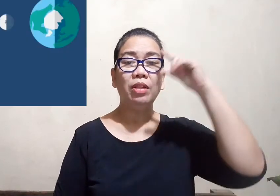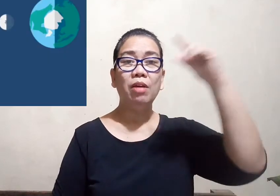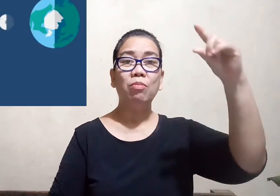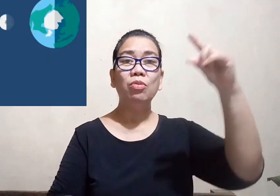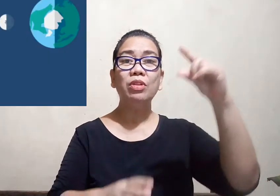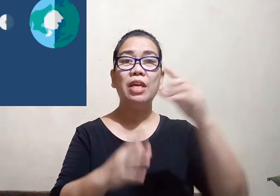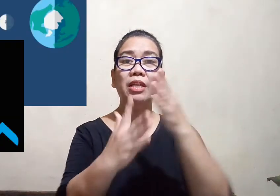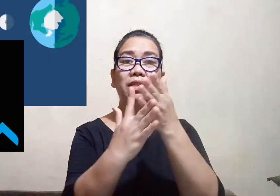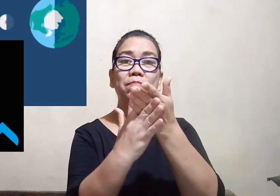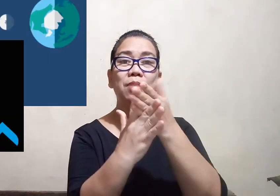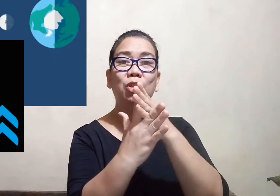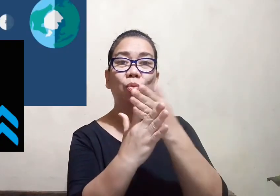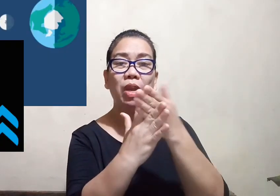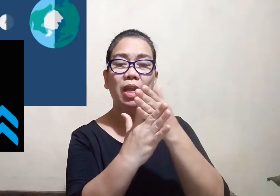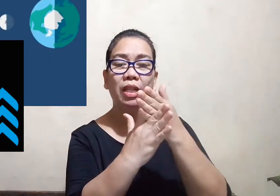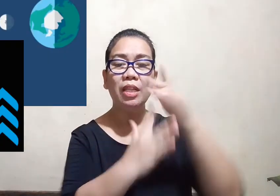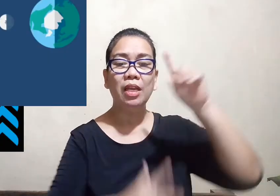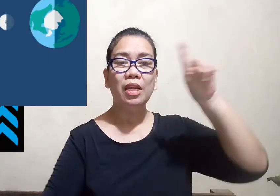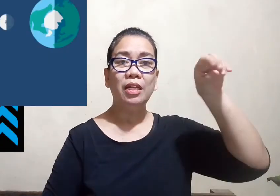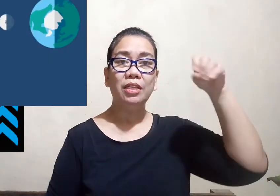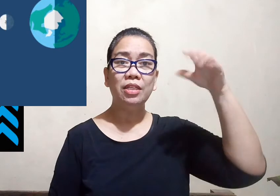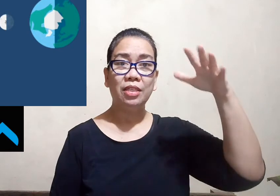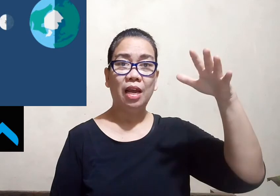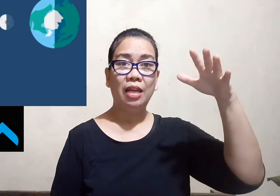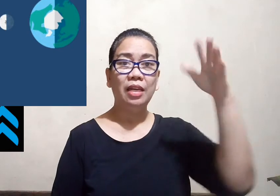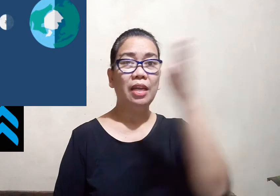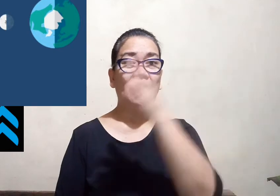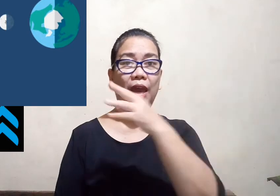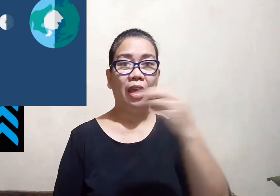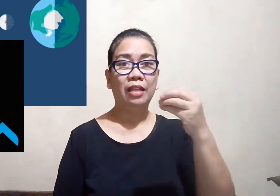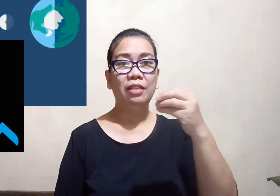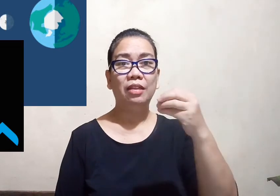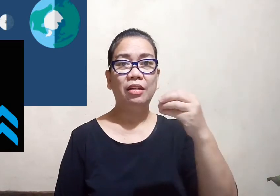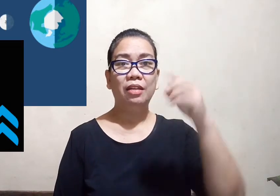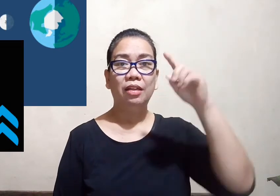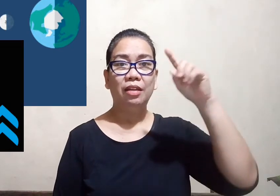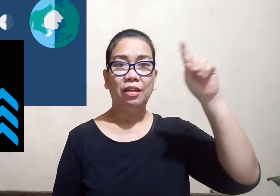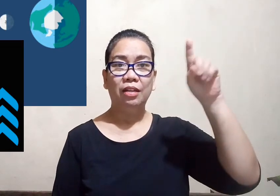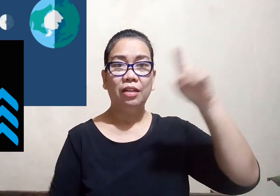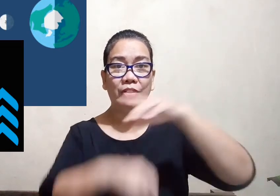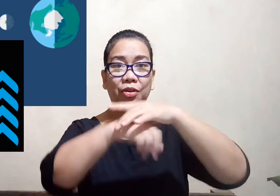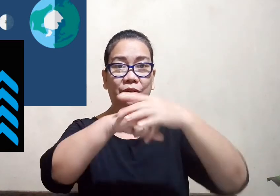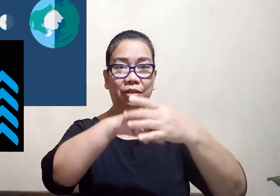the moon is between the sun and the earth